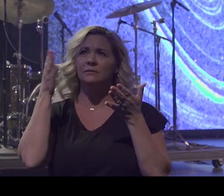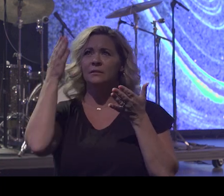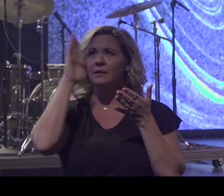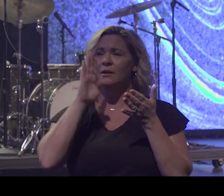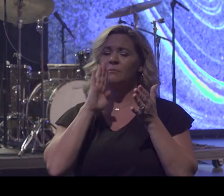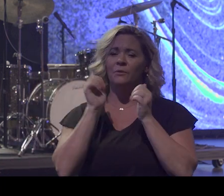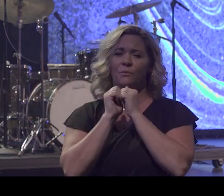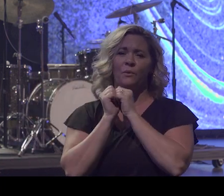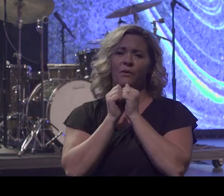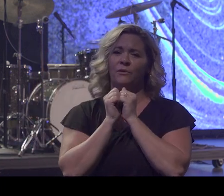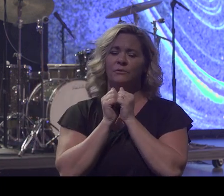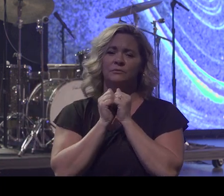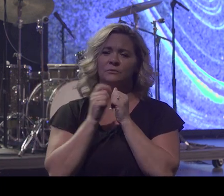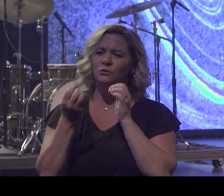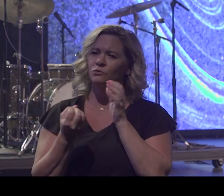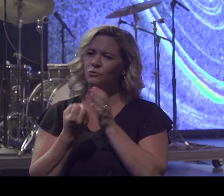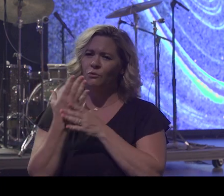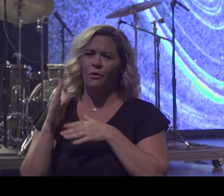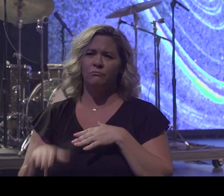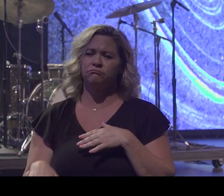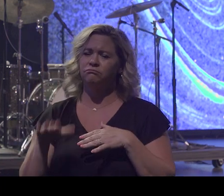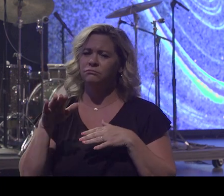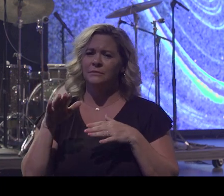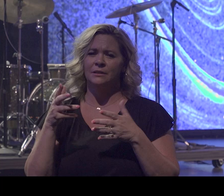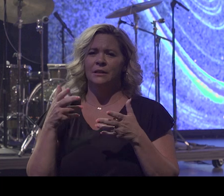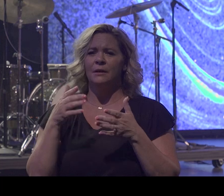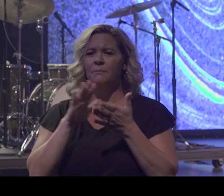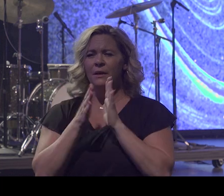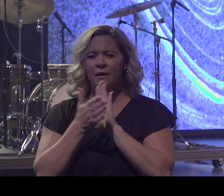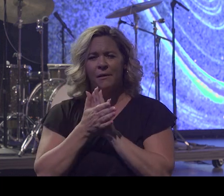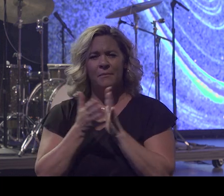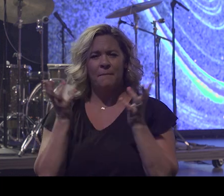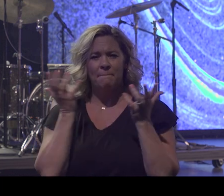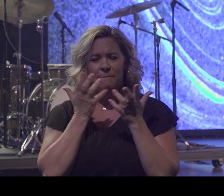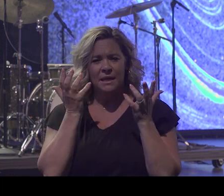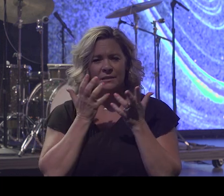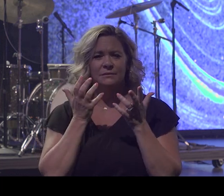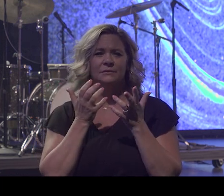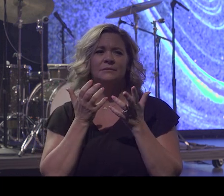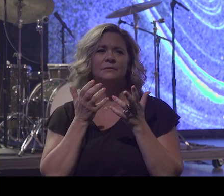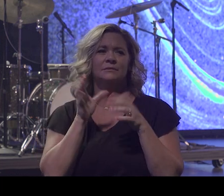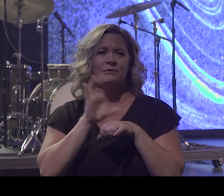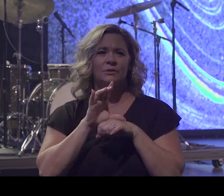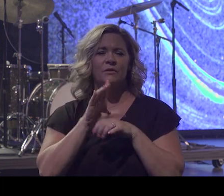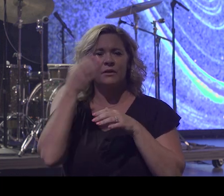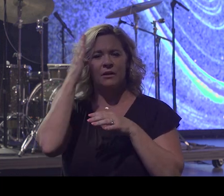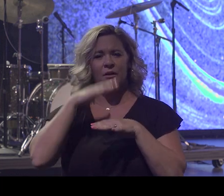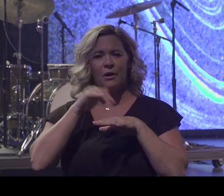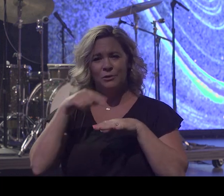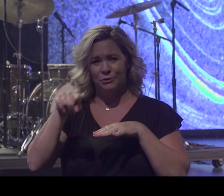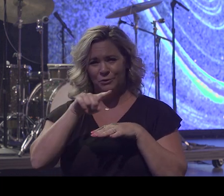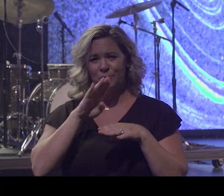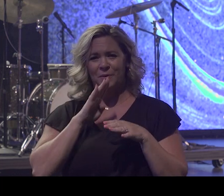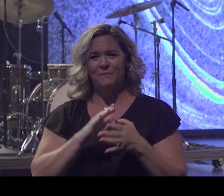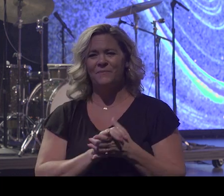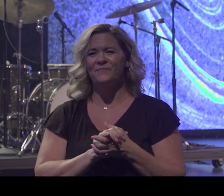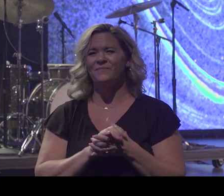May you grow into who God has called you to be. God bless you guys, and thank you, and happy